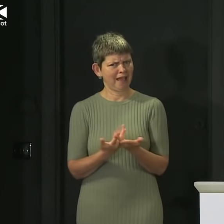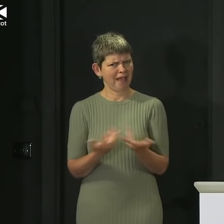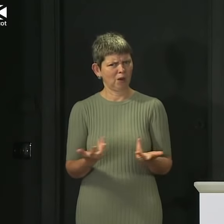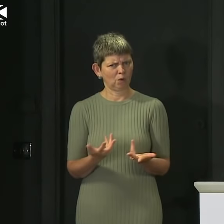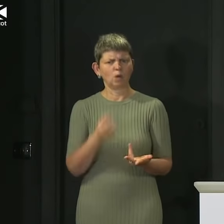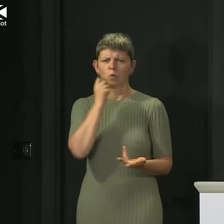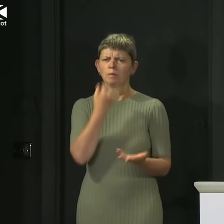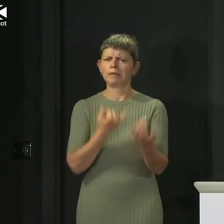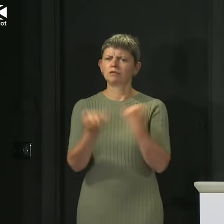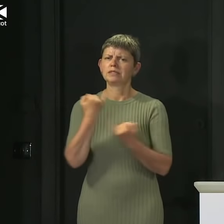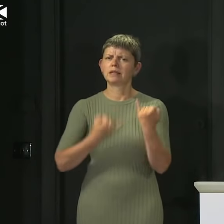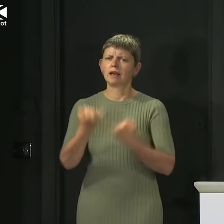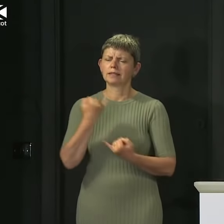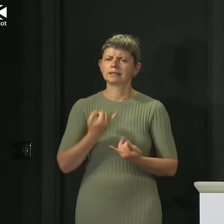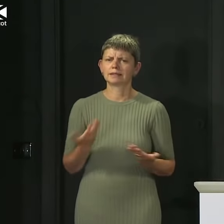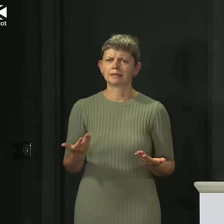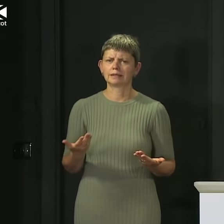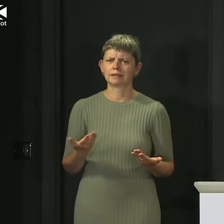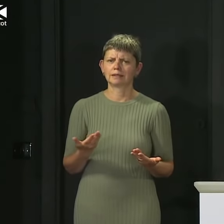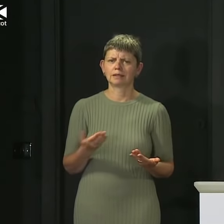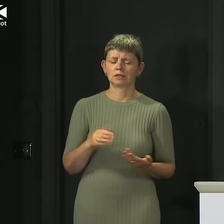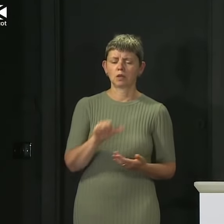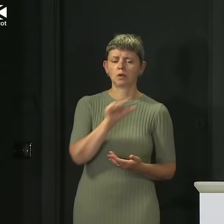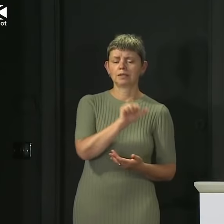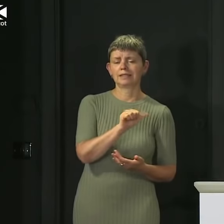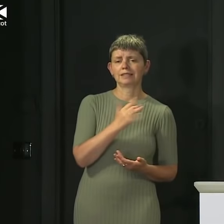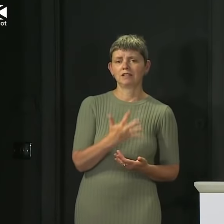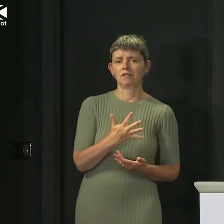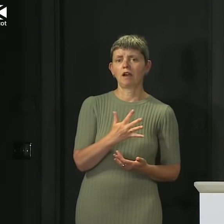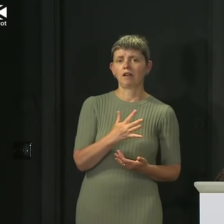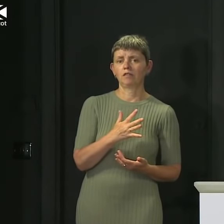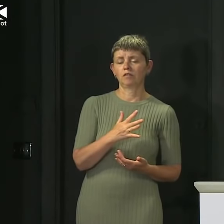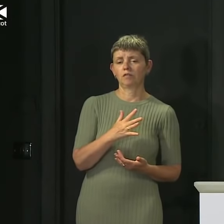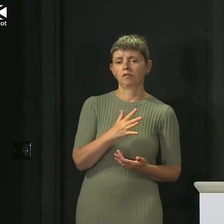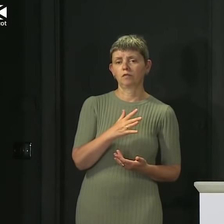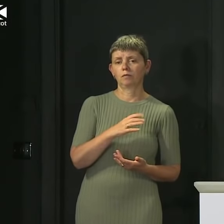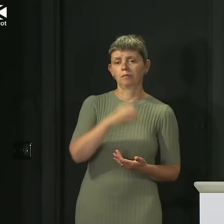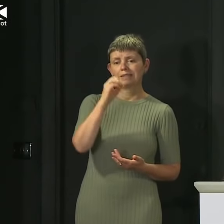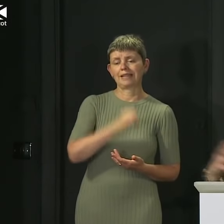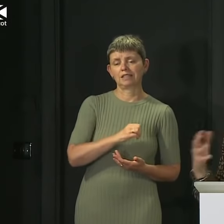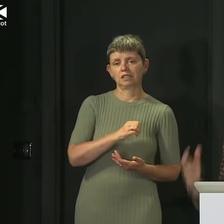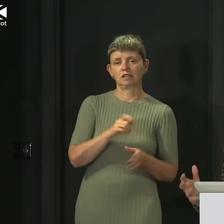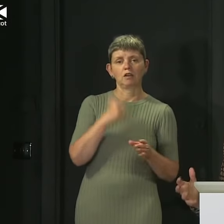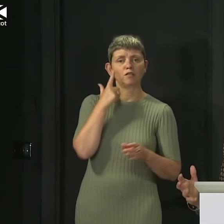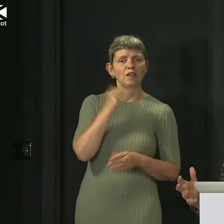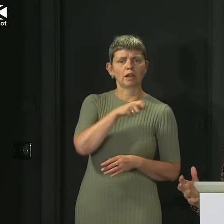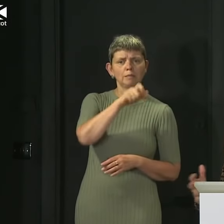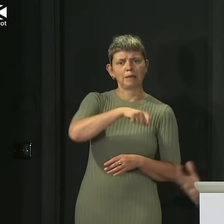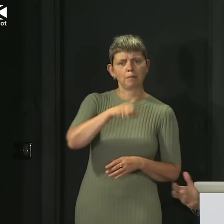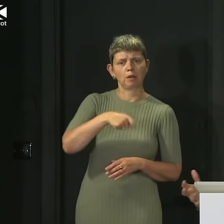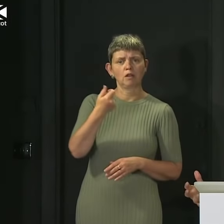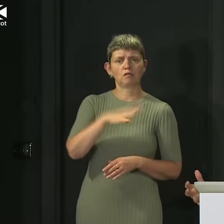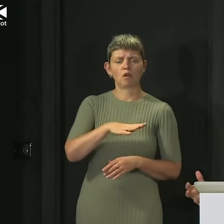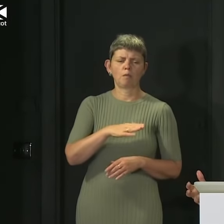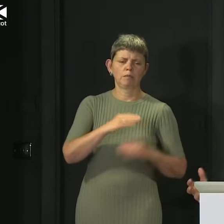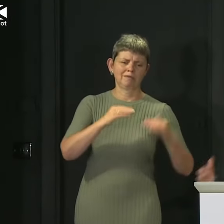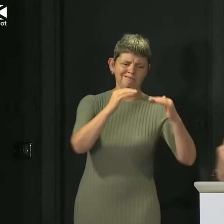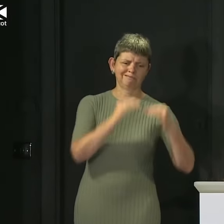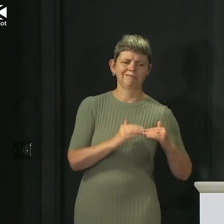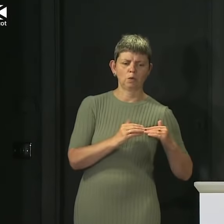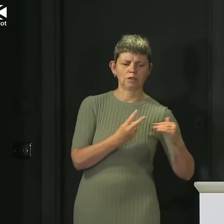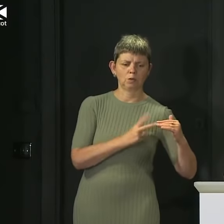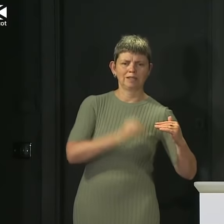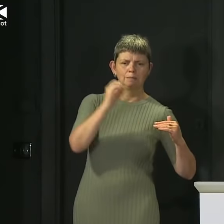the bottom 20% in deprivation terms of the country to 85% passing hires,